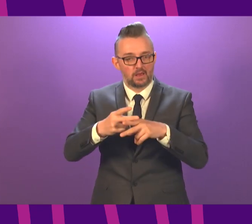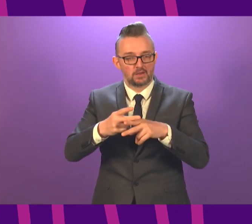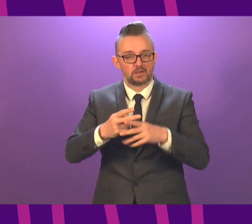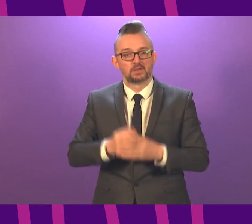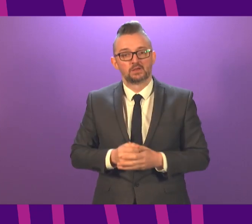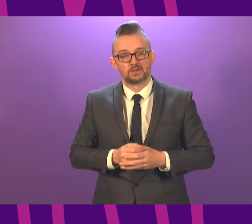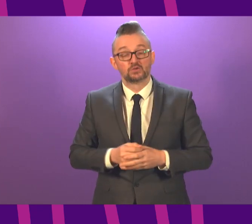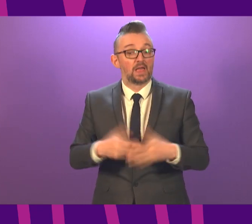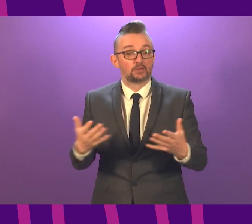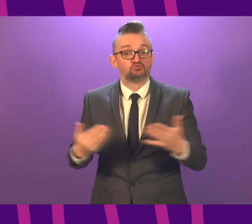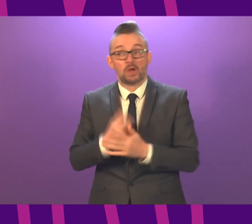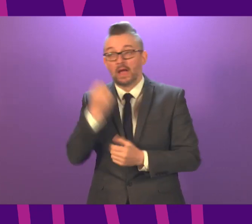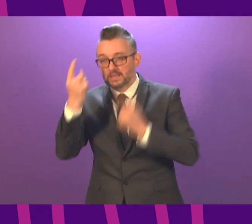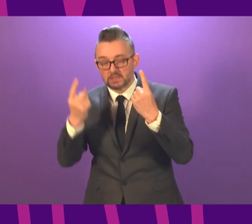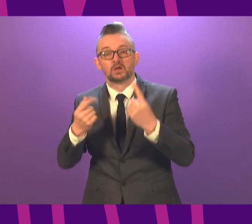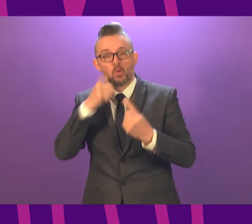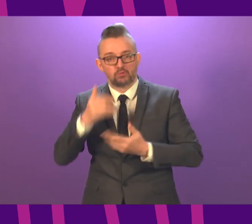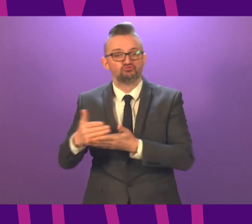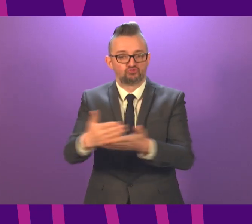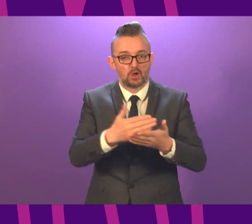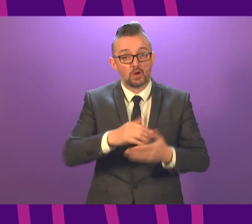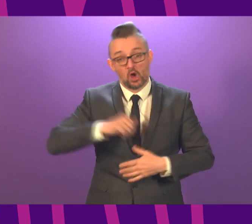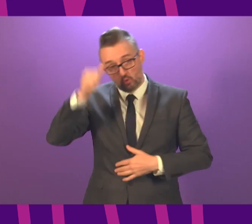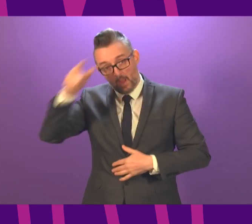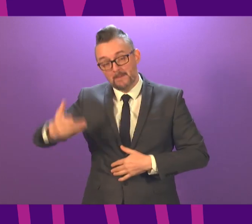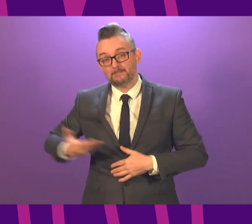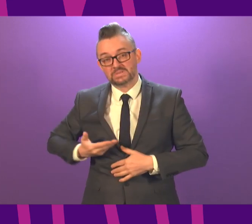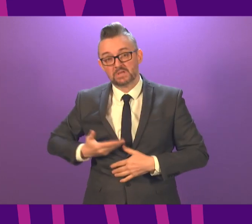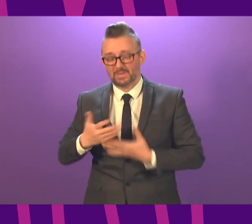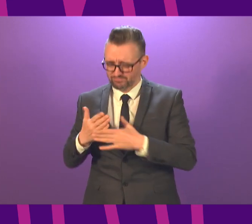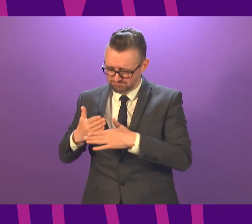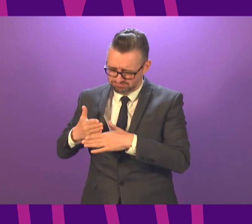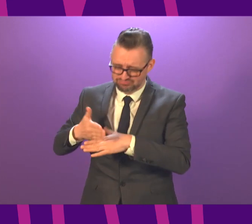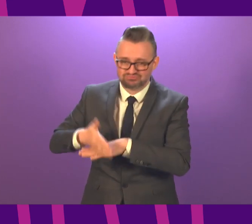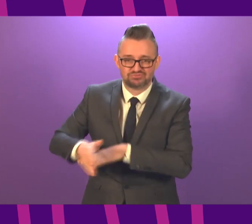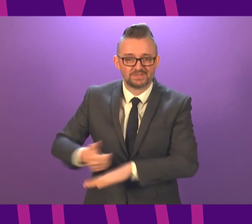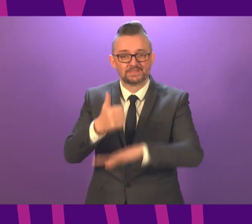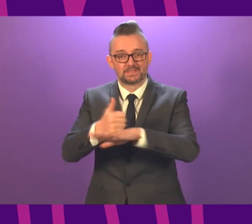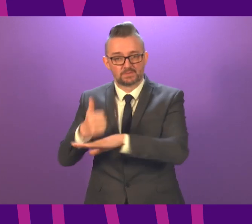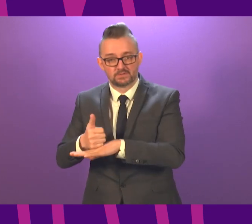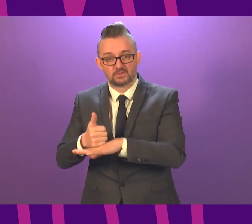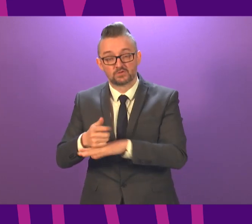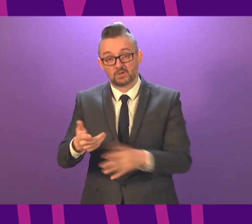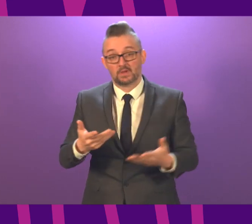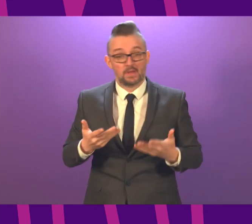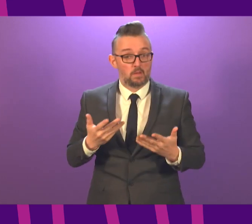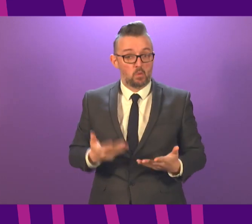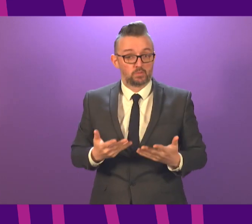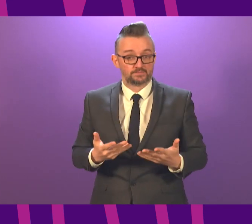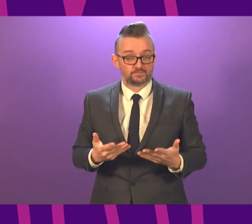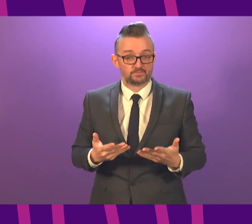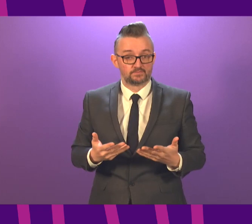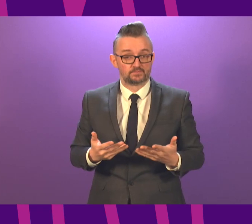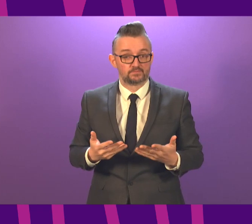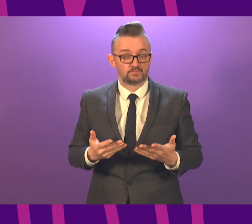any further initiatives that arise from that. But I know businesses have already worked hard to do that and this again, we are at a